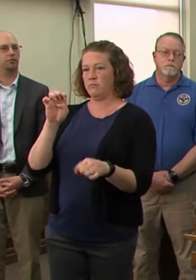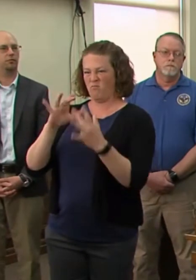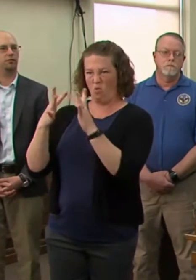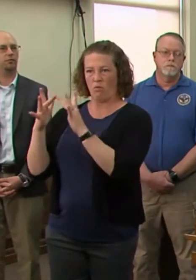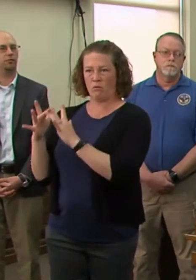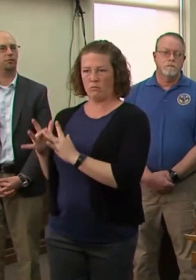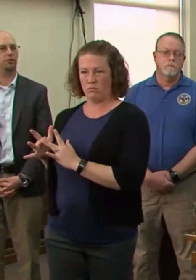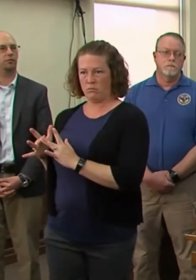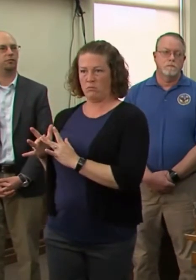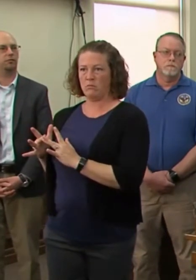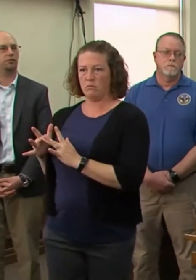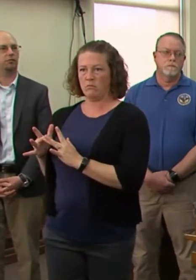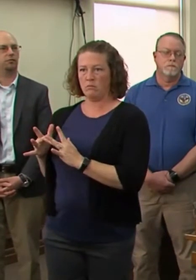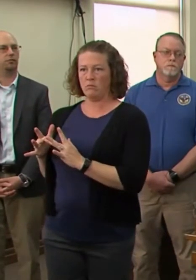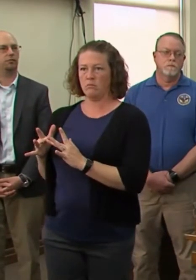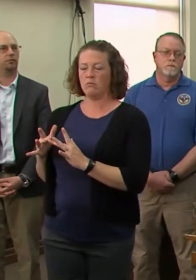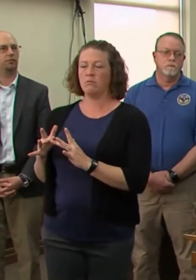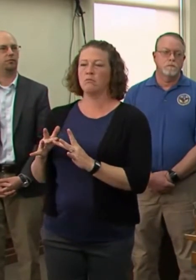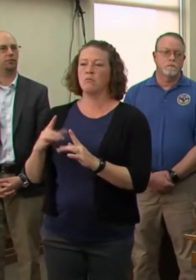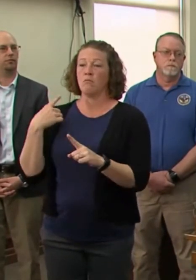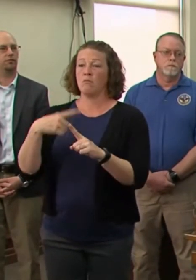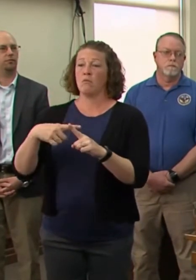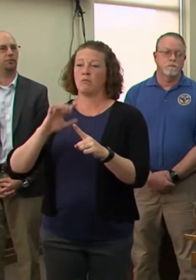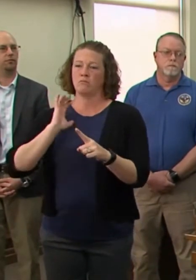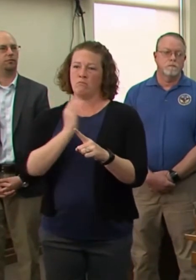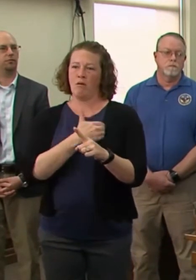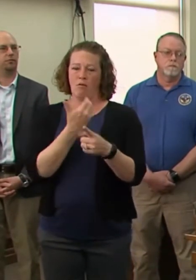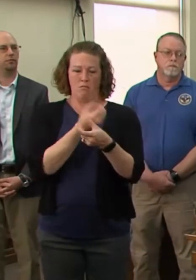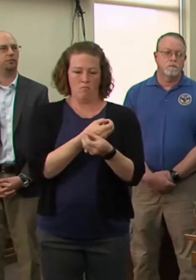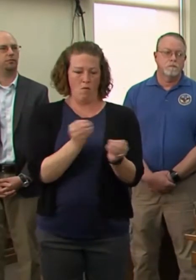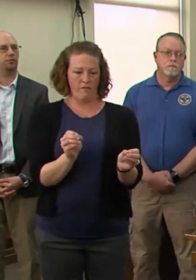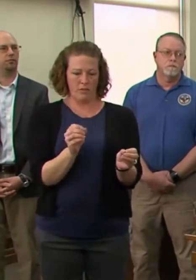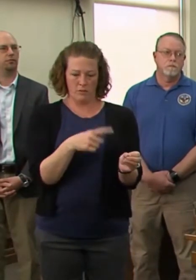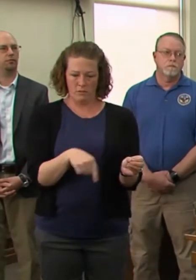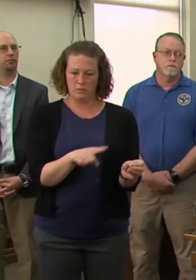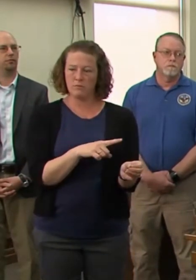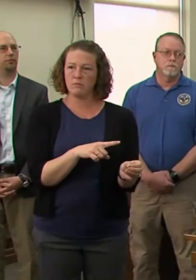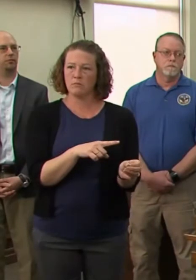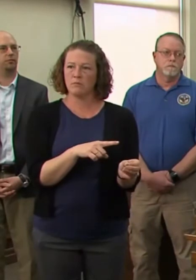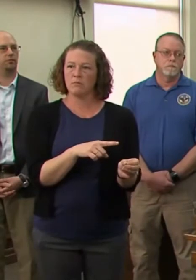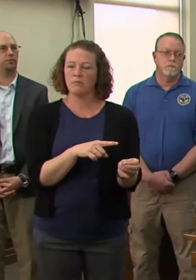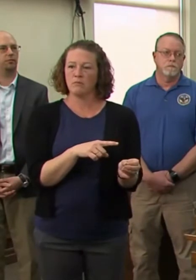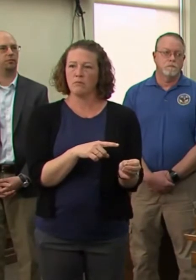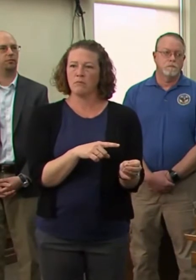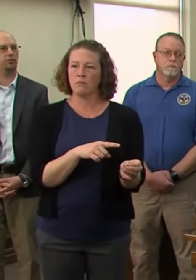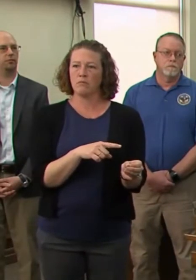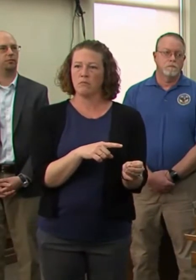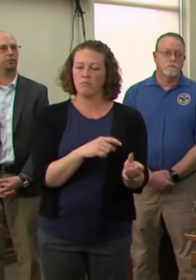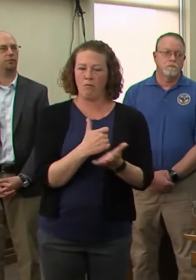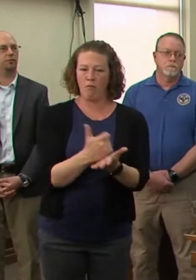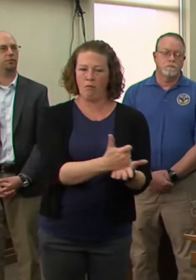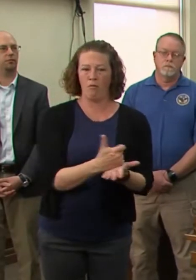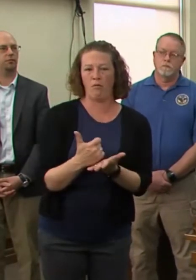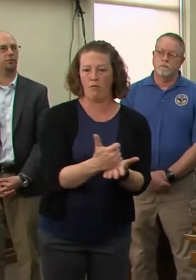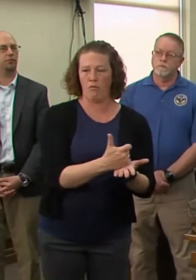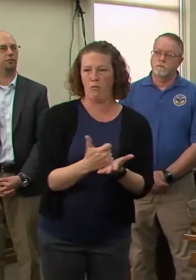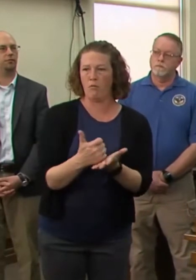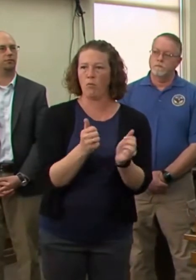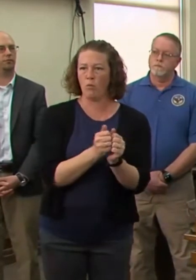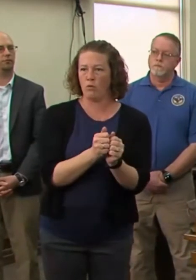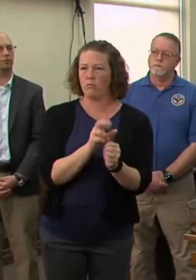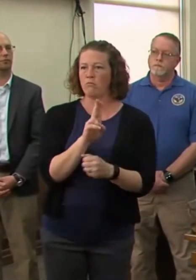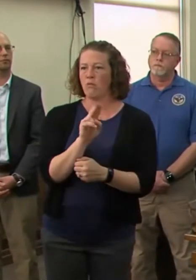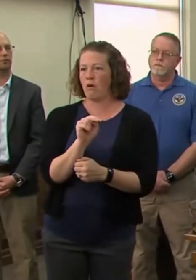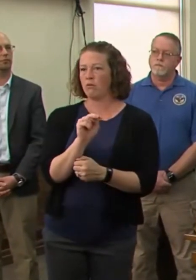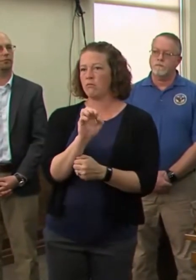what we would call non-essential staff. And we've asked them to come to the front lines and help out so that people who come in